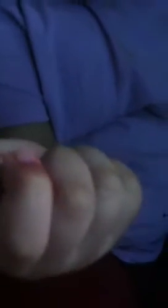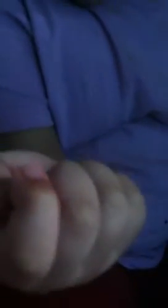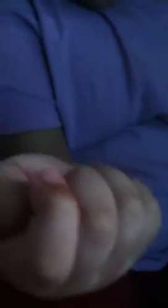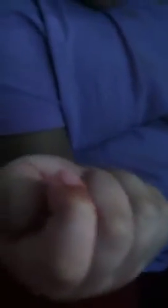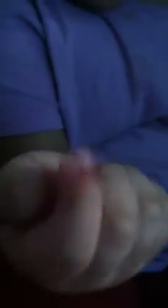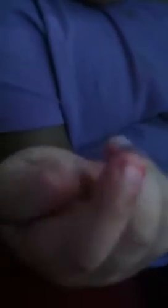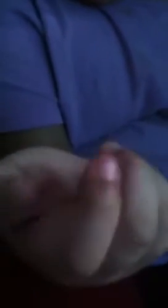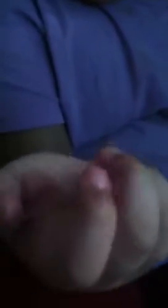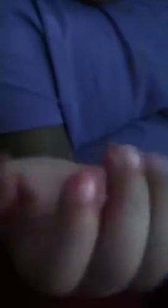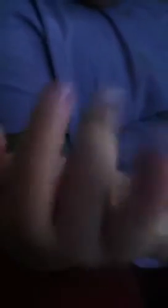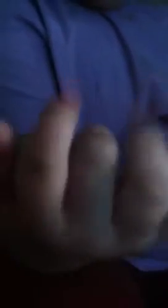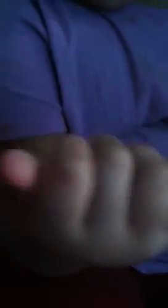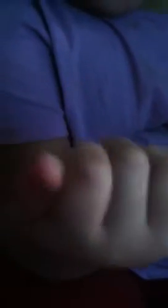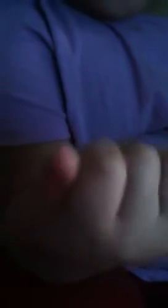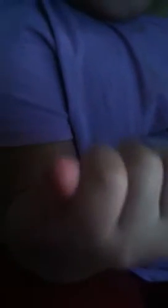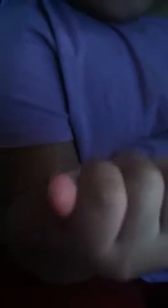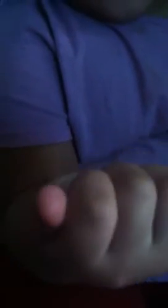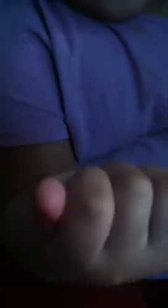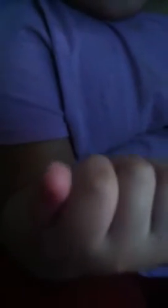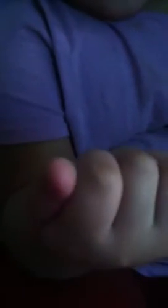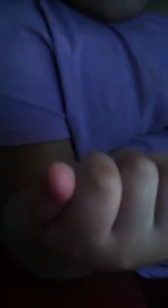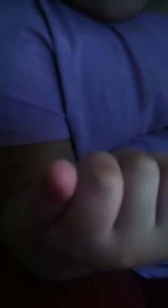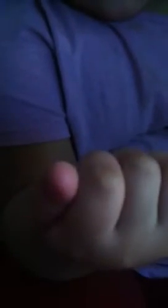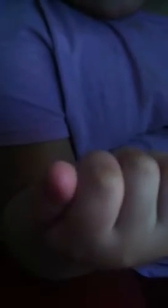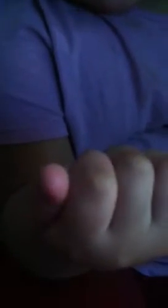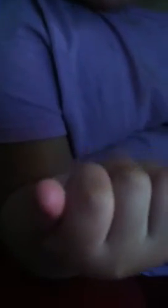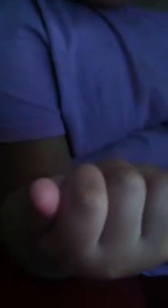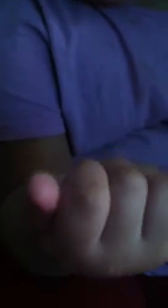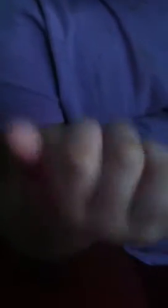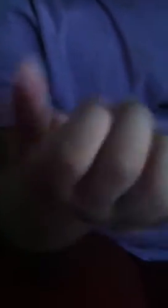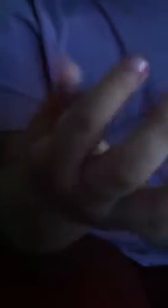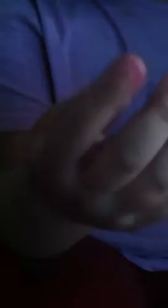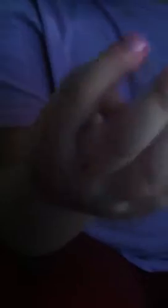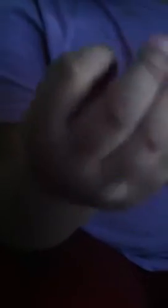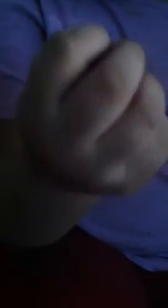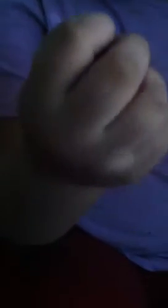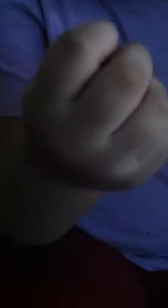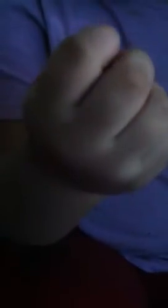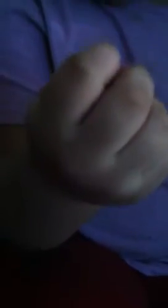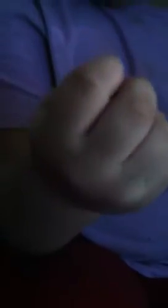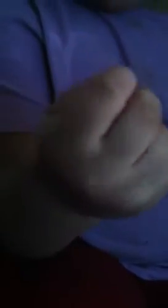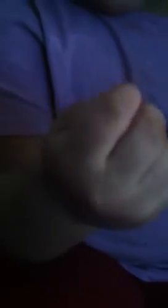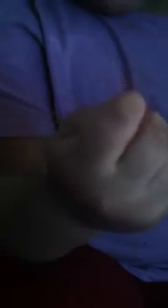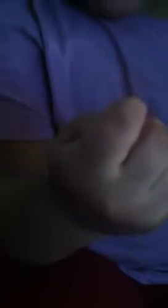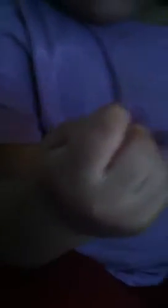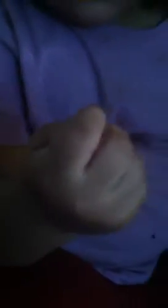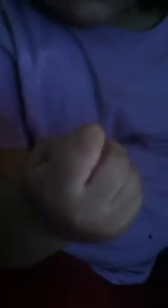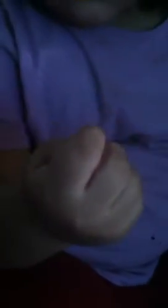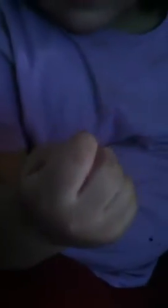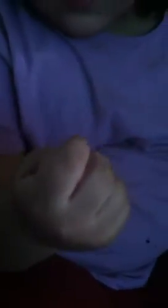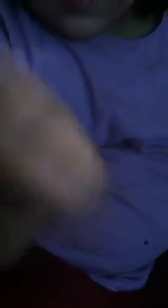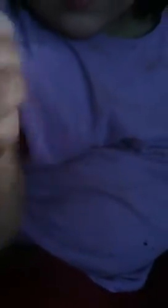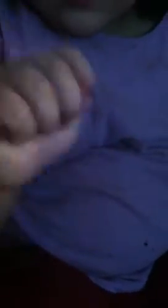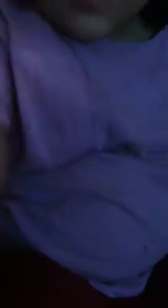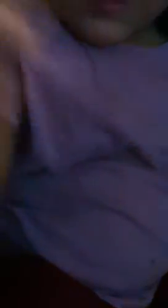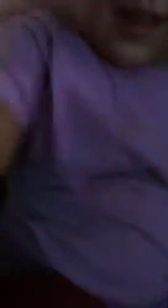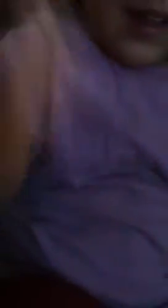you got it right now, T, good job,